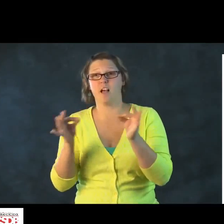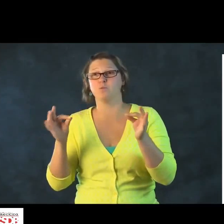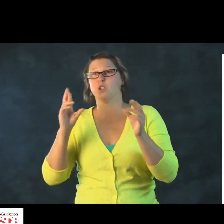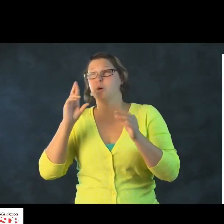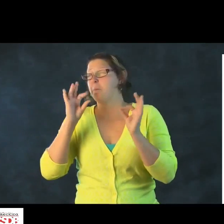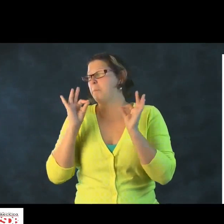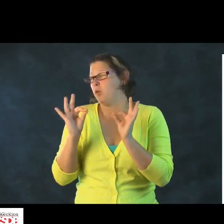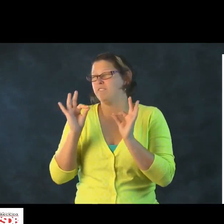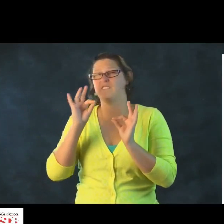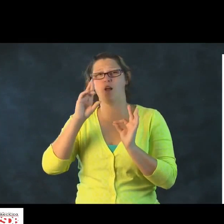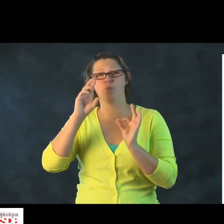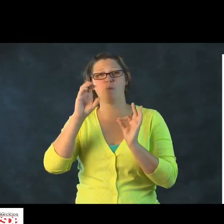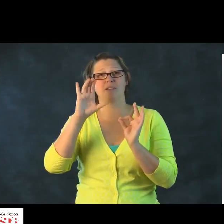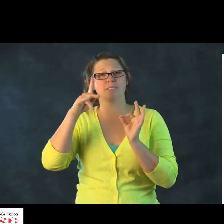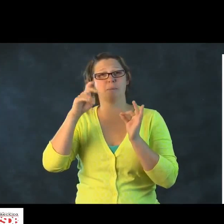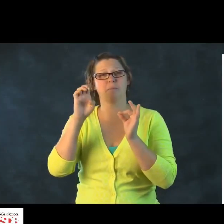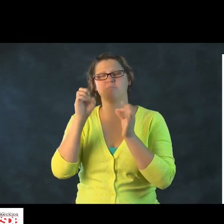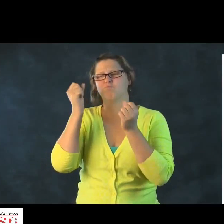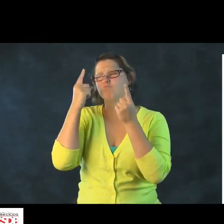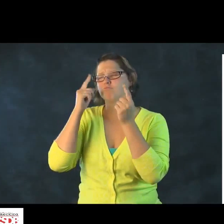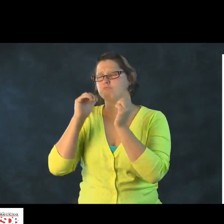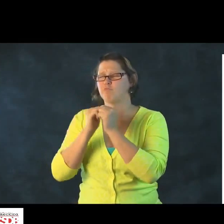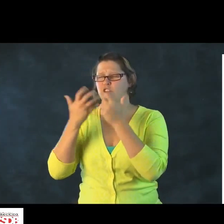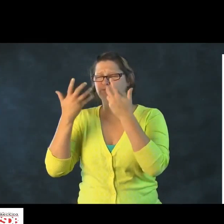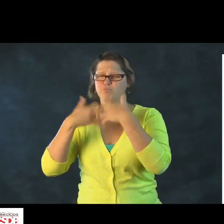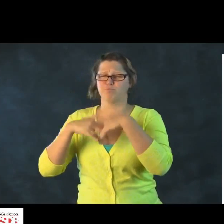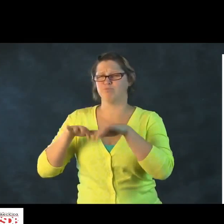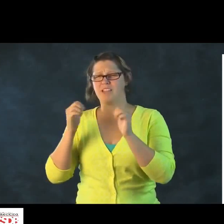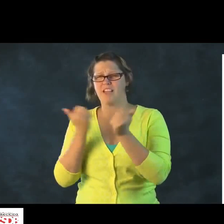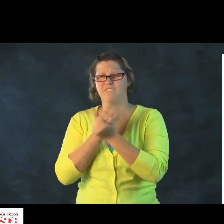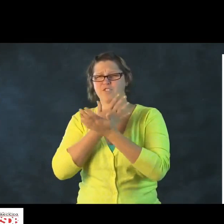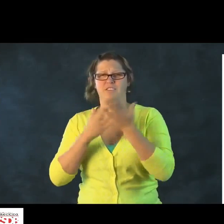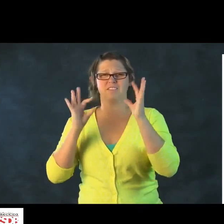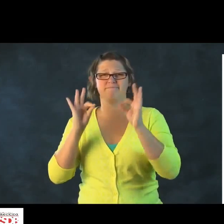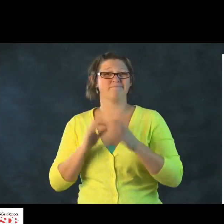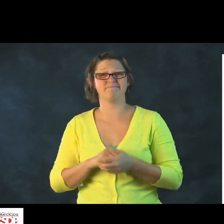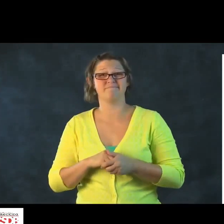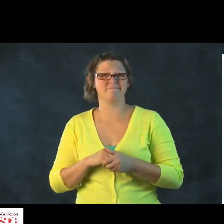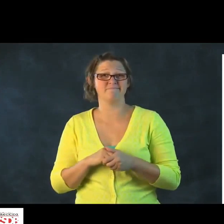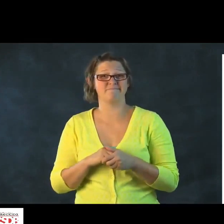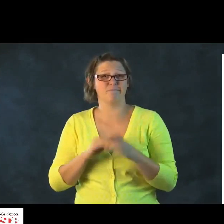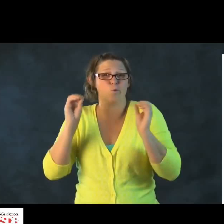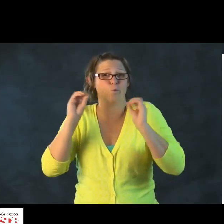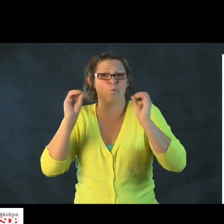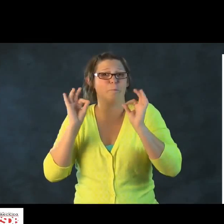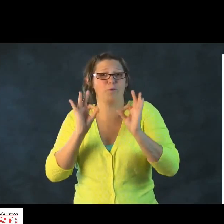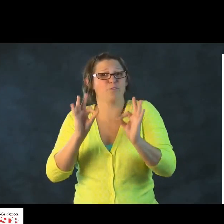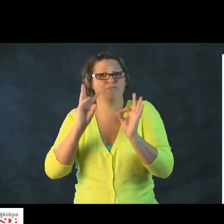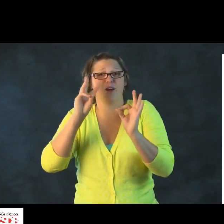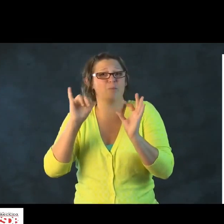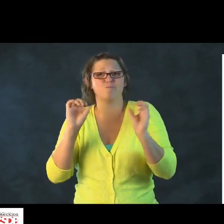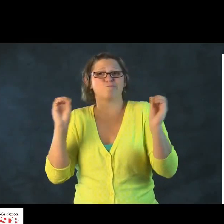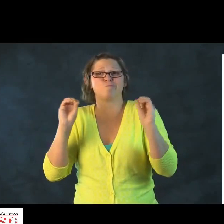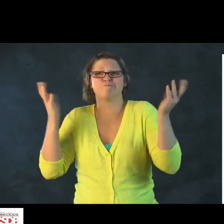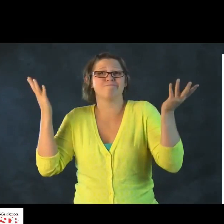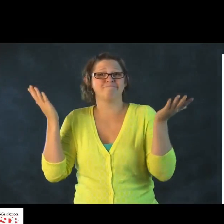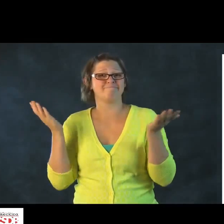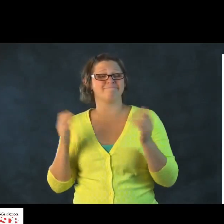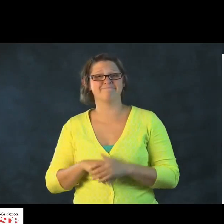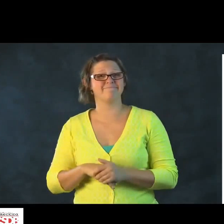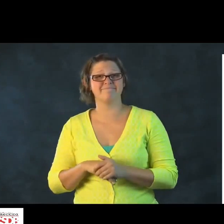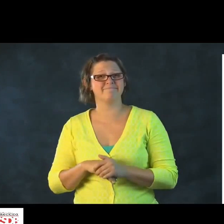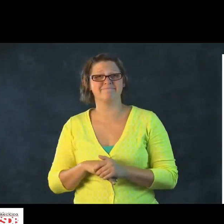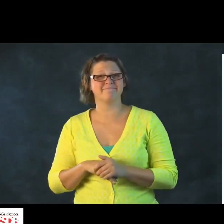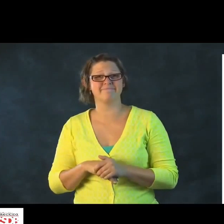The way to teach language, how to use language, there's not a simple recipe to do all of that. There's no